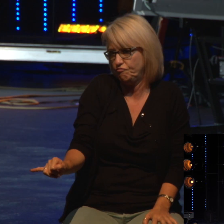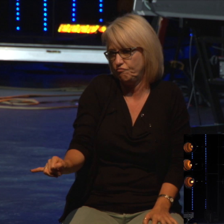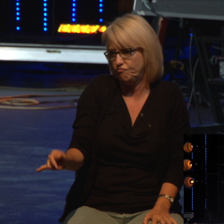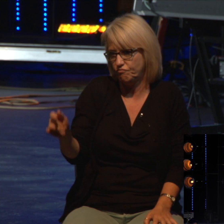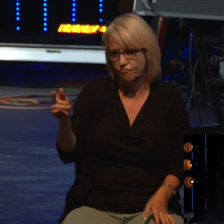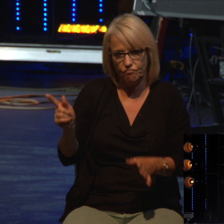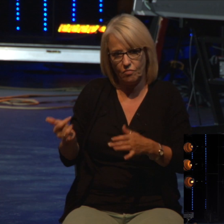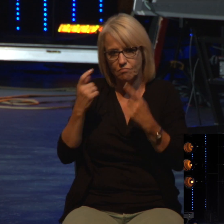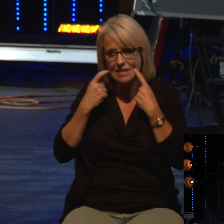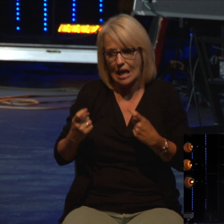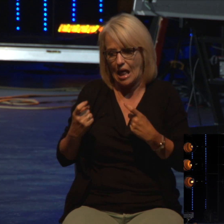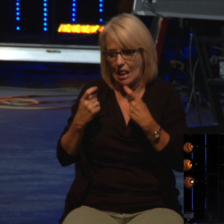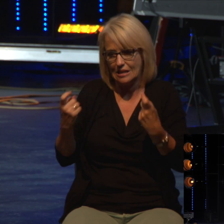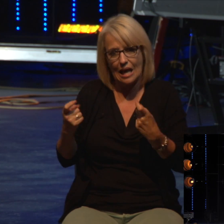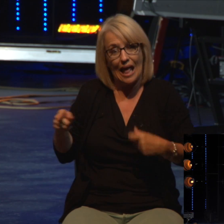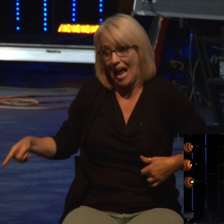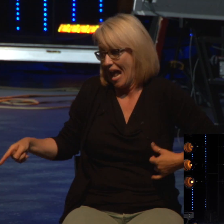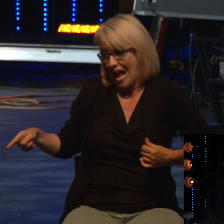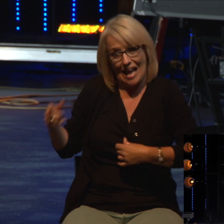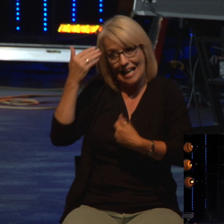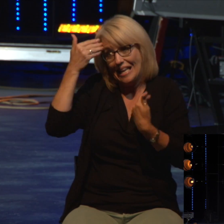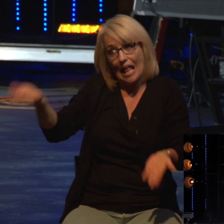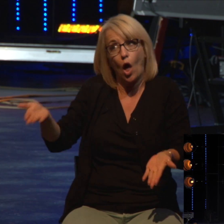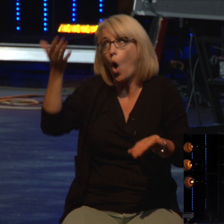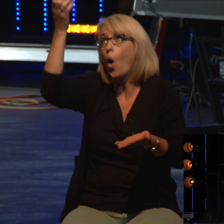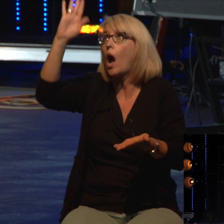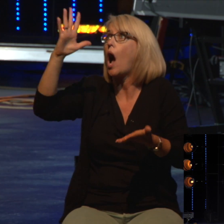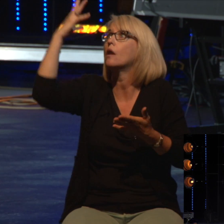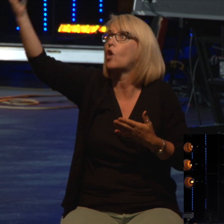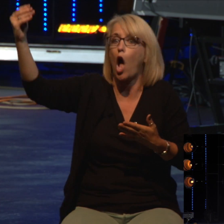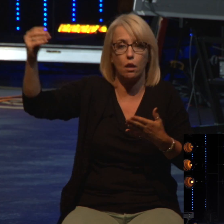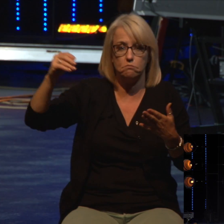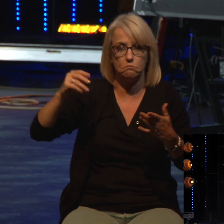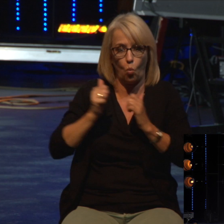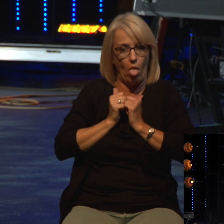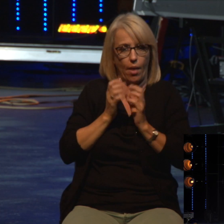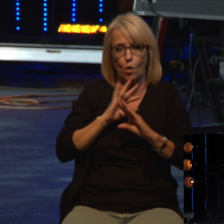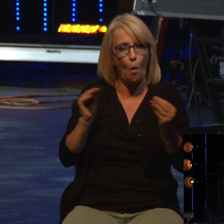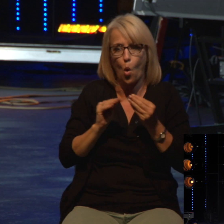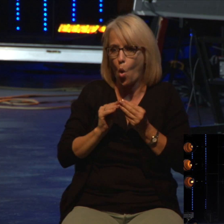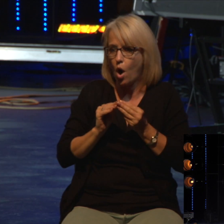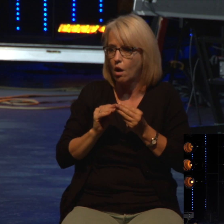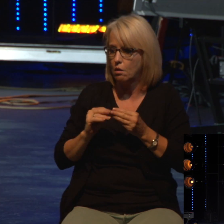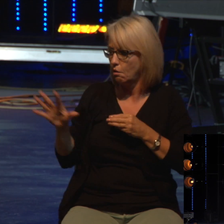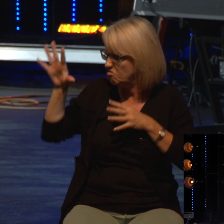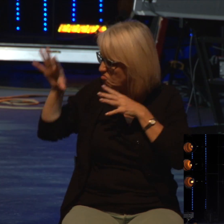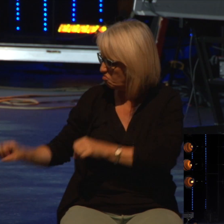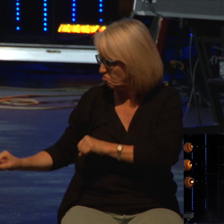he didn't know that God was no longer with him. And he was taken prisoner and his eyes were put out and it ended up